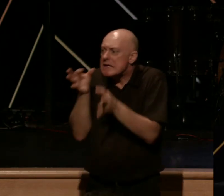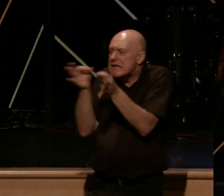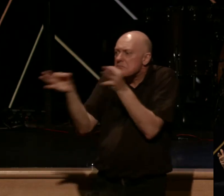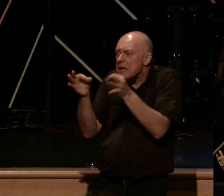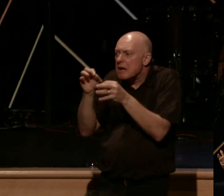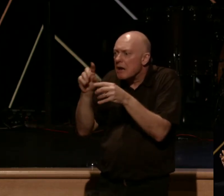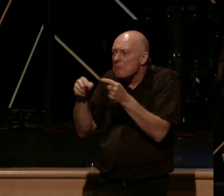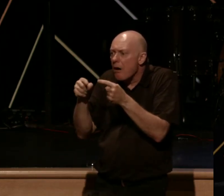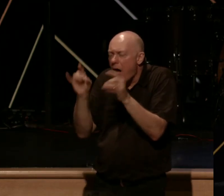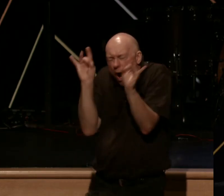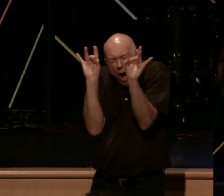horrors.